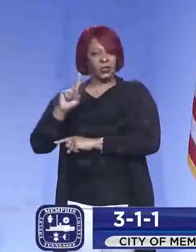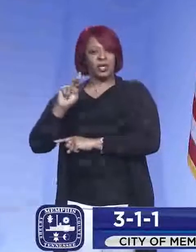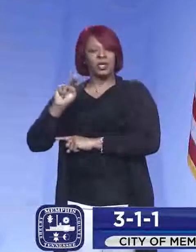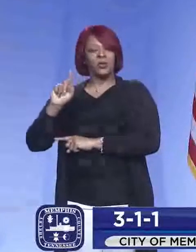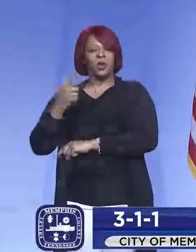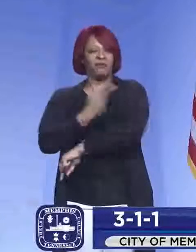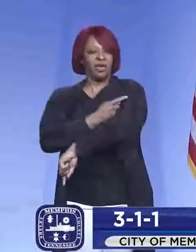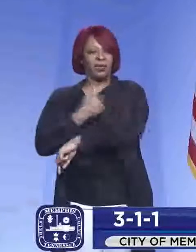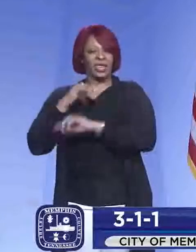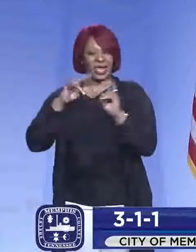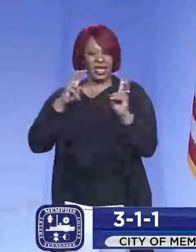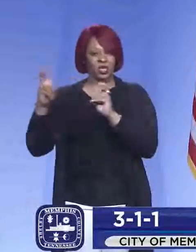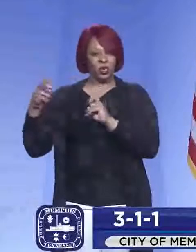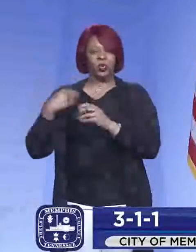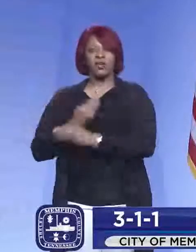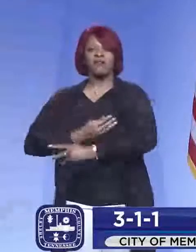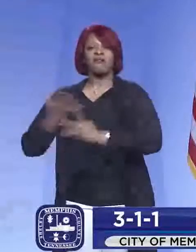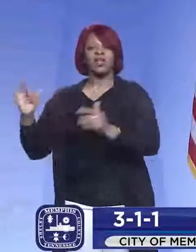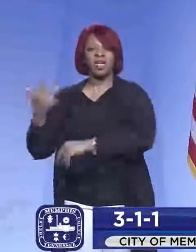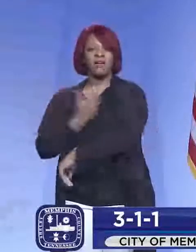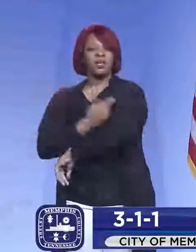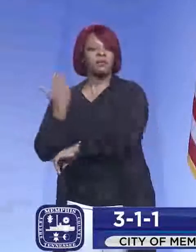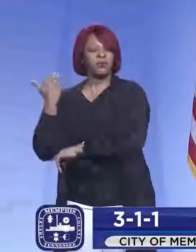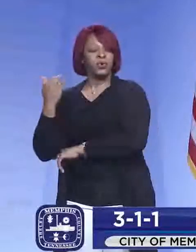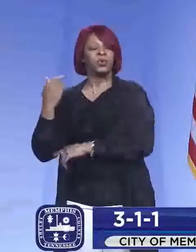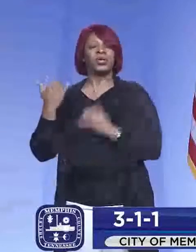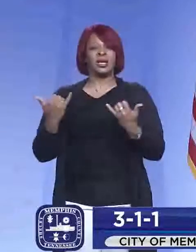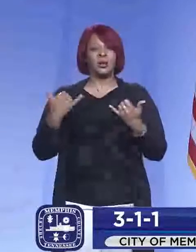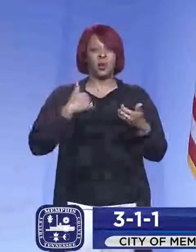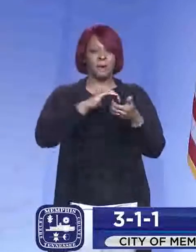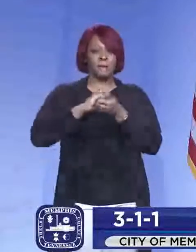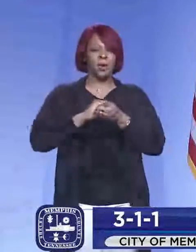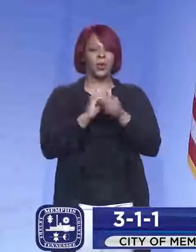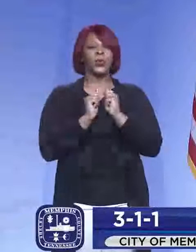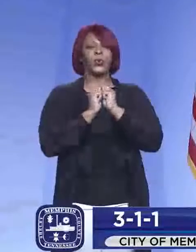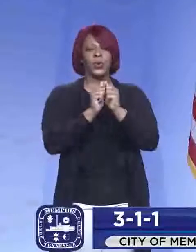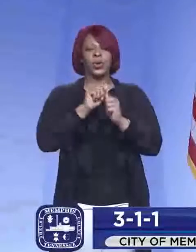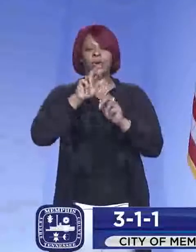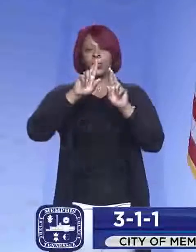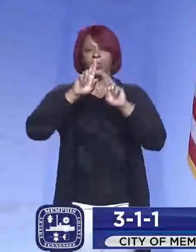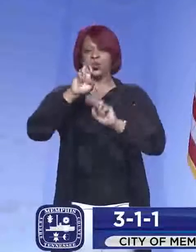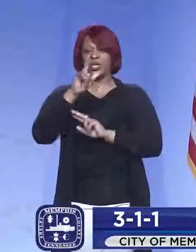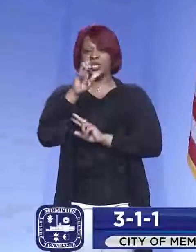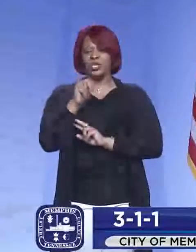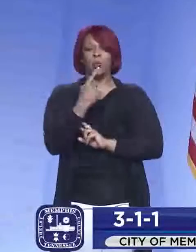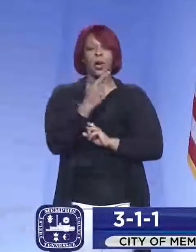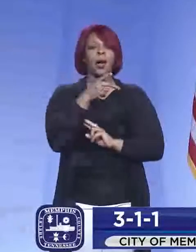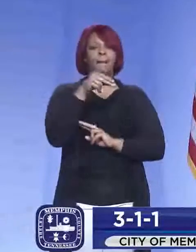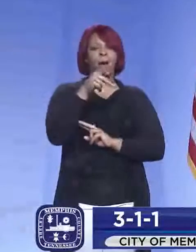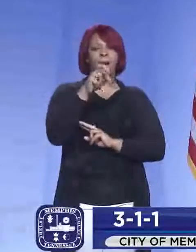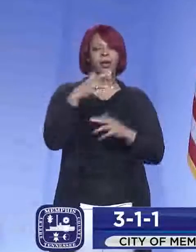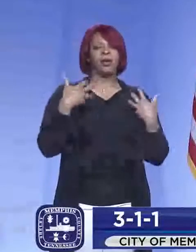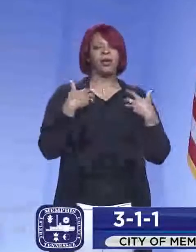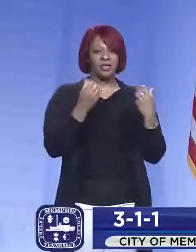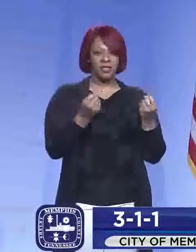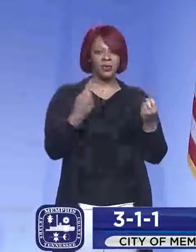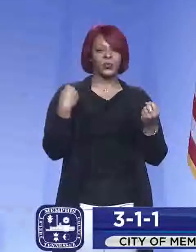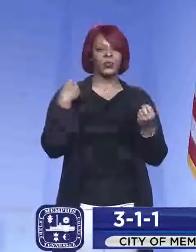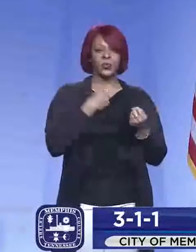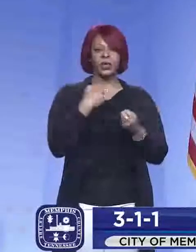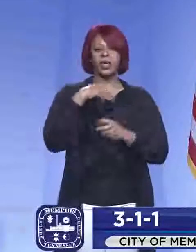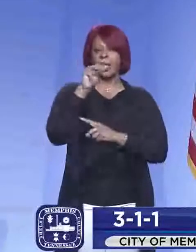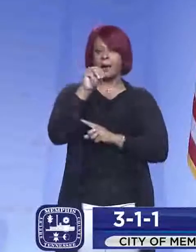that issue in our community. So at this point, we have our partners, regional one and popular health. Um, and we have, uh,